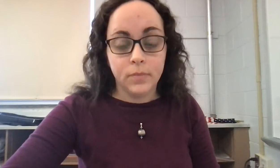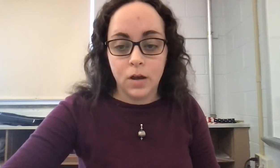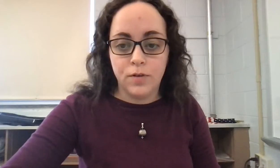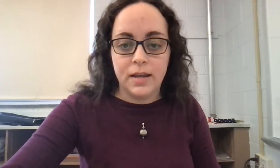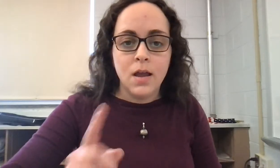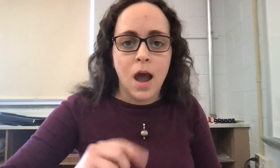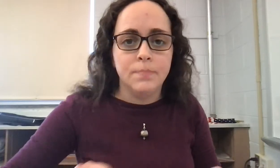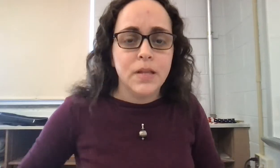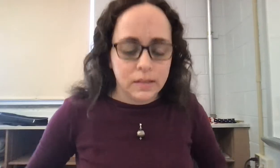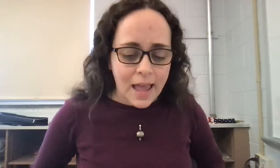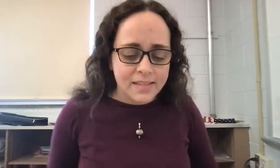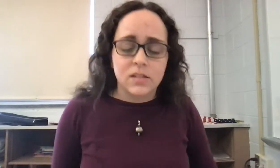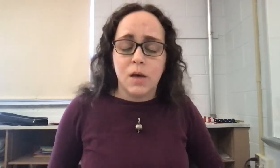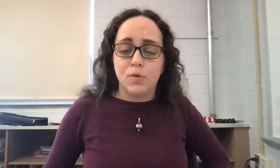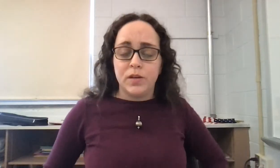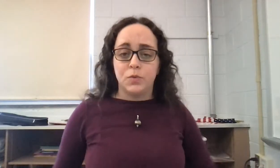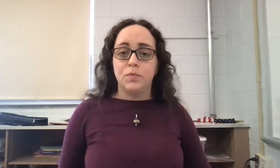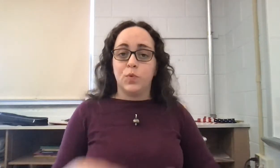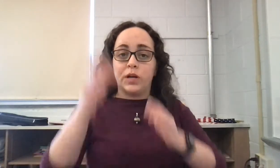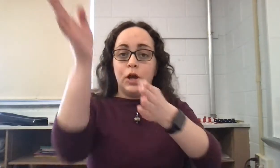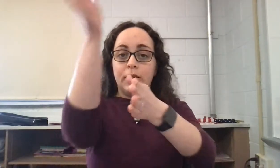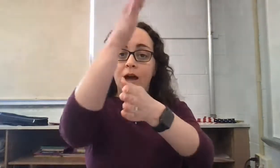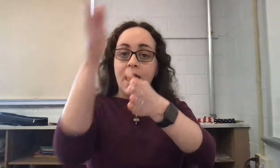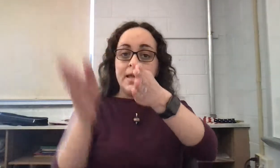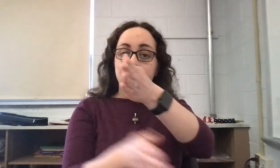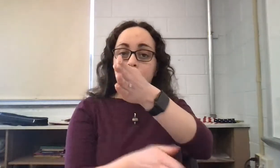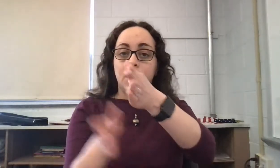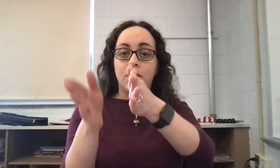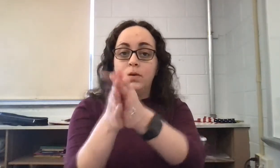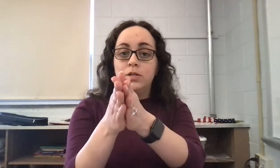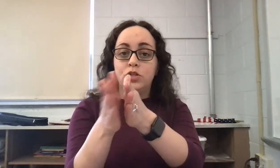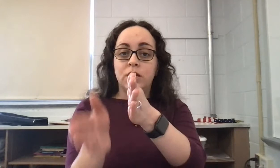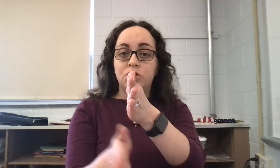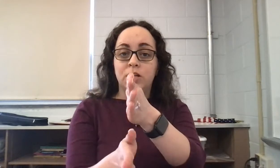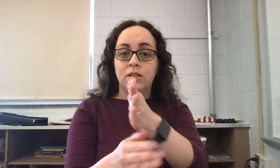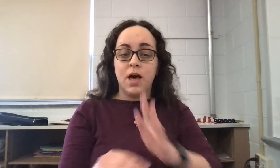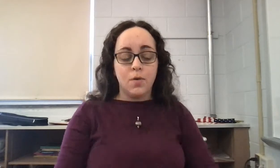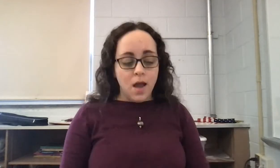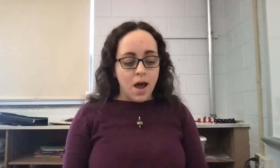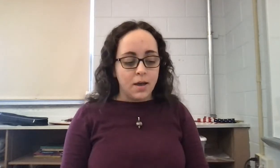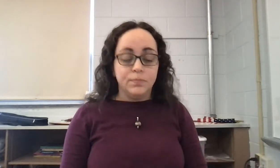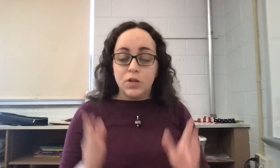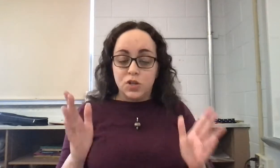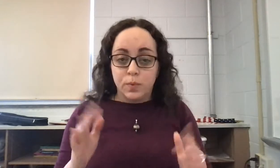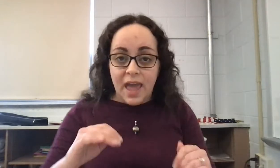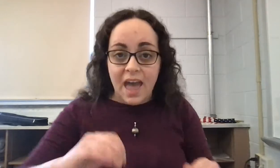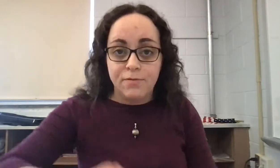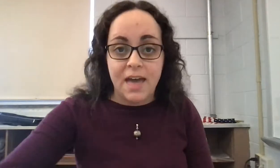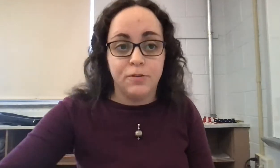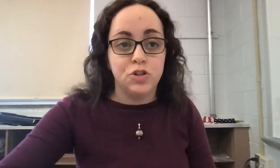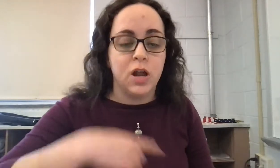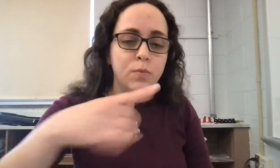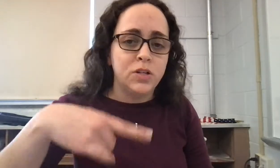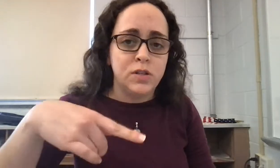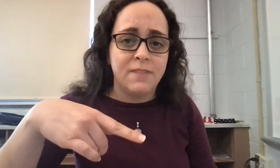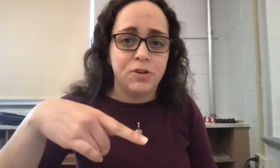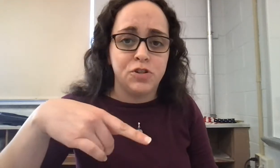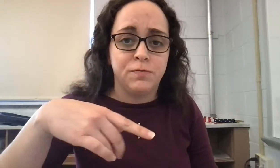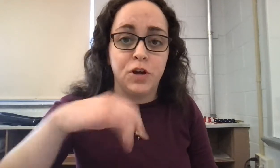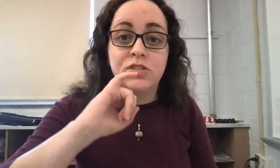All right. Last couple of weeks, we've been working on high, low, chicka, chicka, low. So we have that version. I'm going to do that version first,